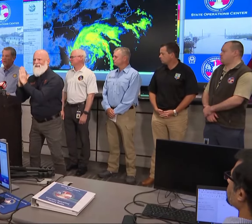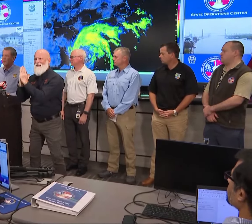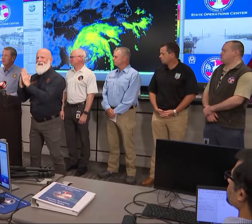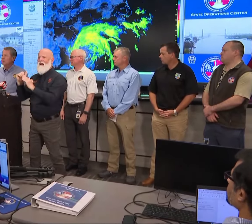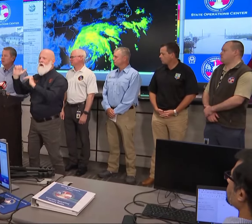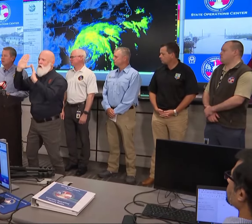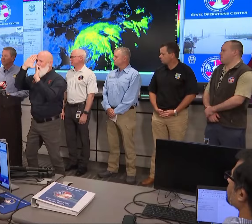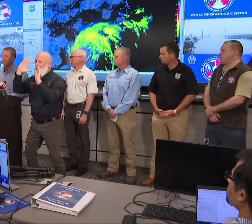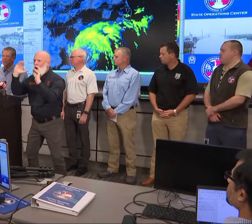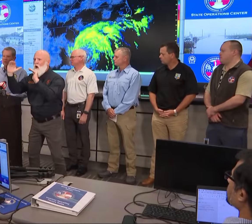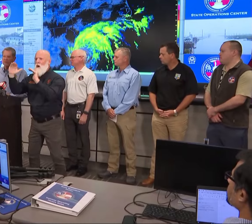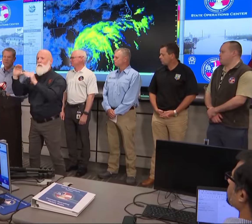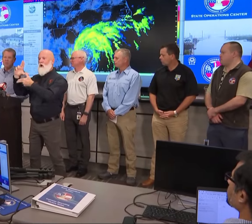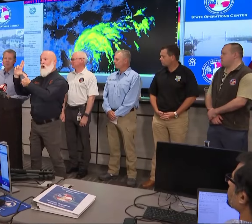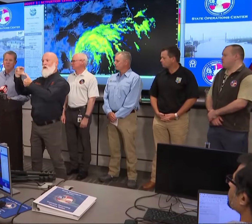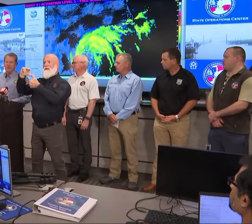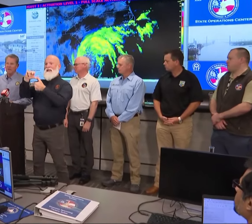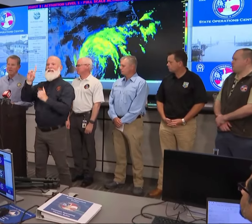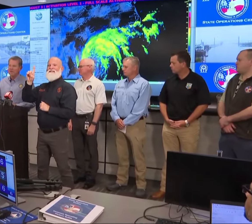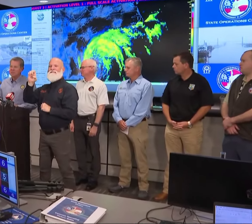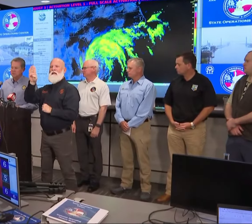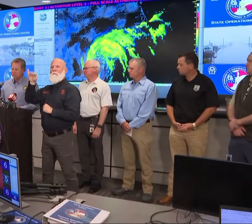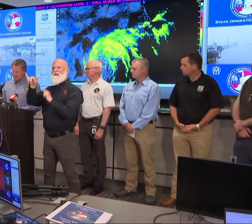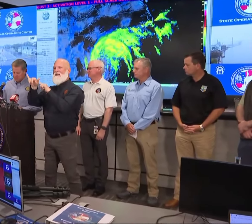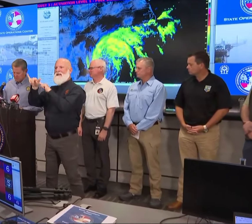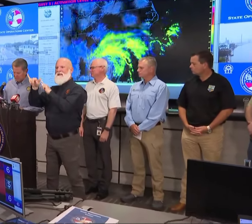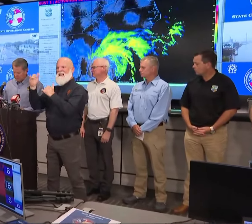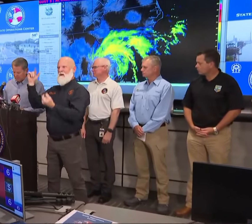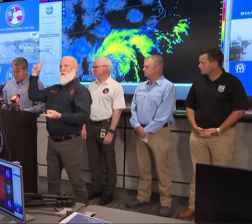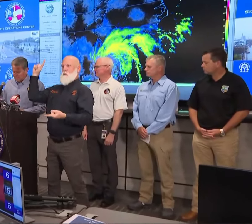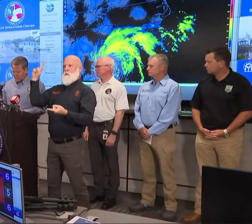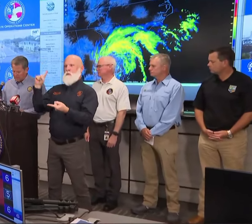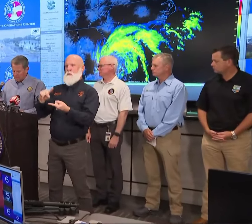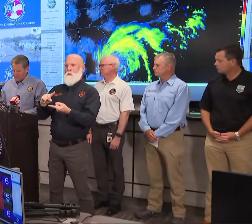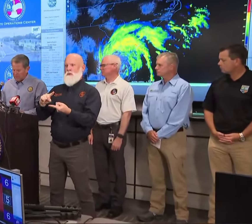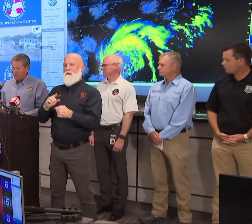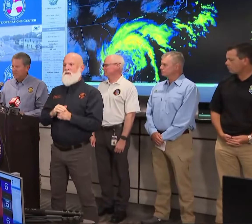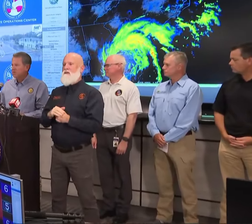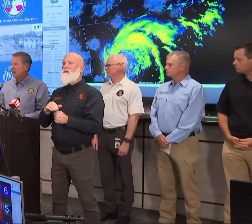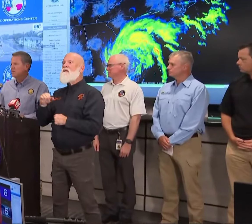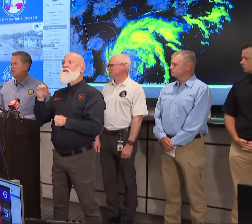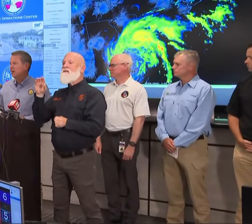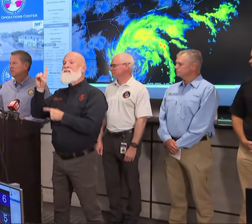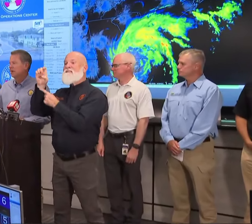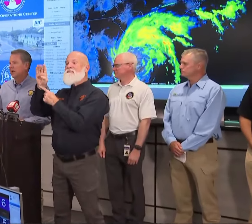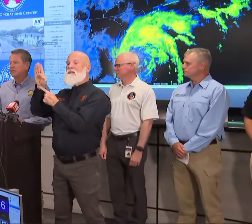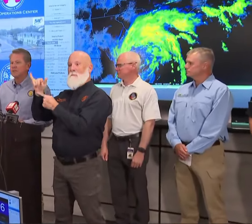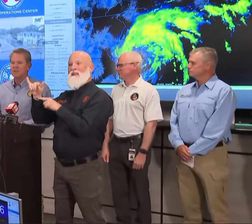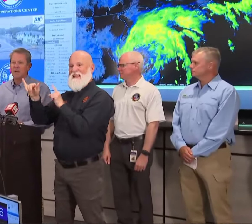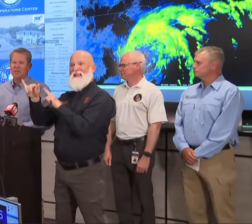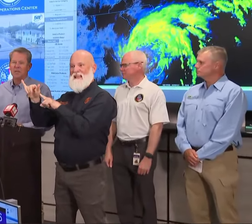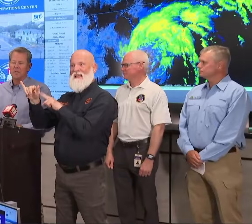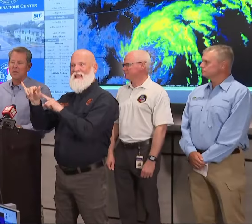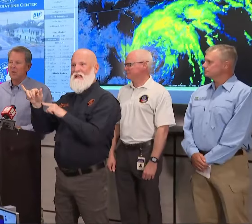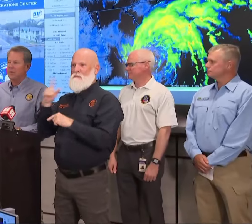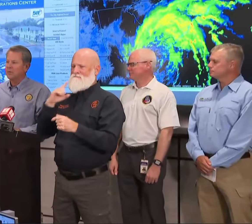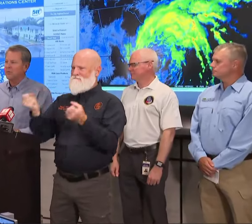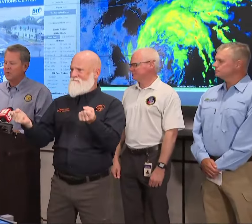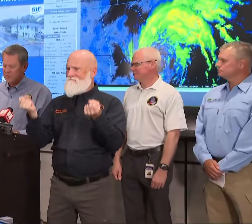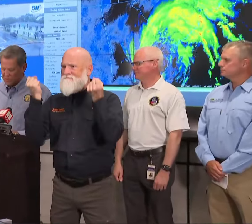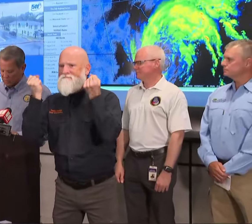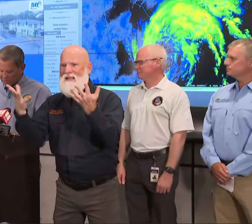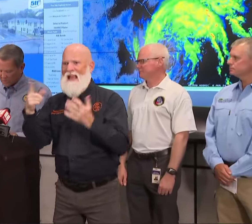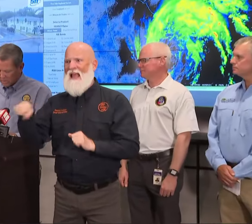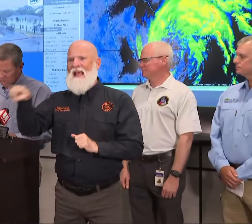storm Debbie as you know there were four fatalities in the state of Florida in a tragic loss of life of a 19 year old